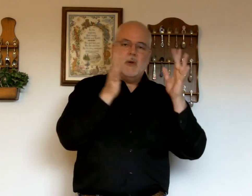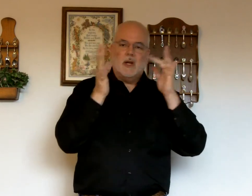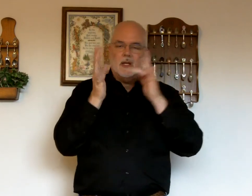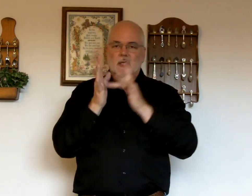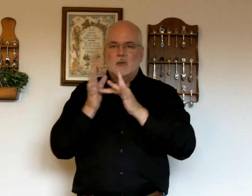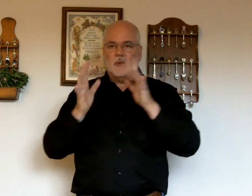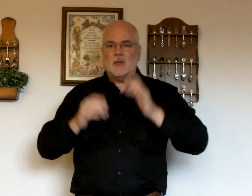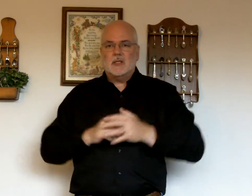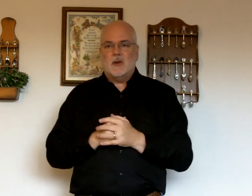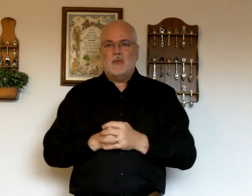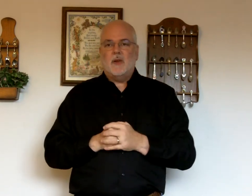it is with the center finger.